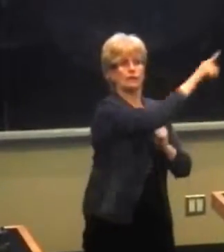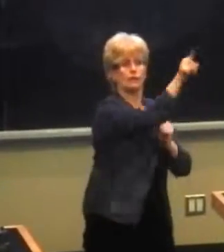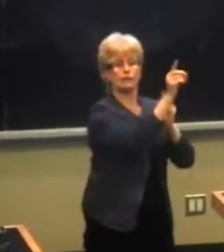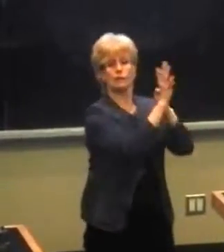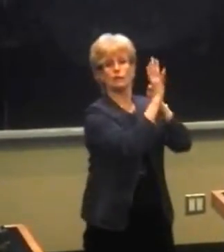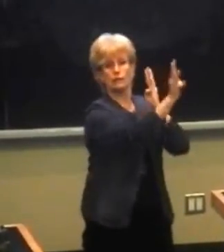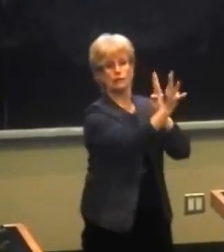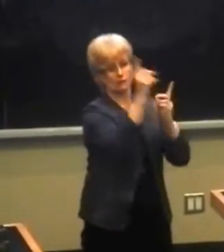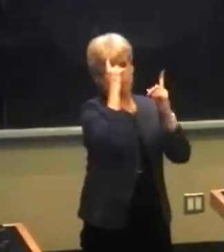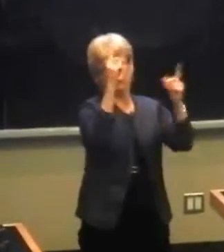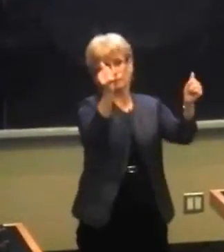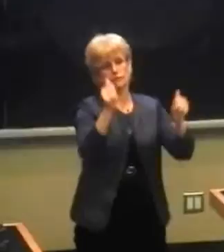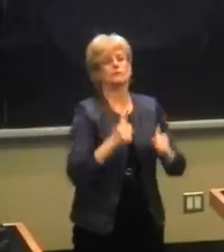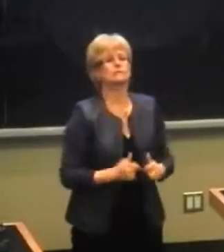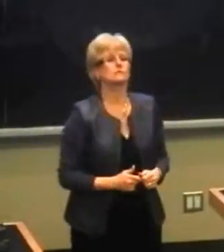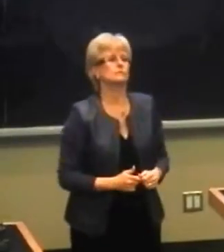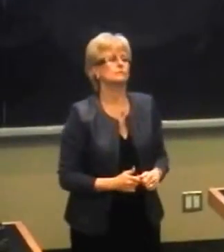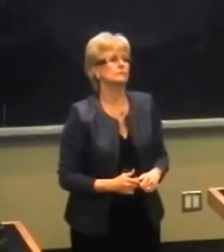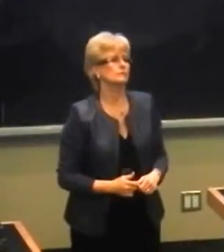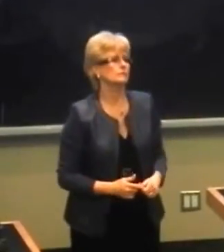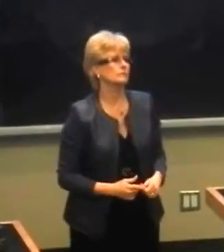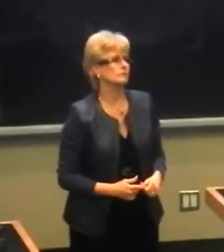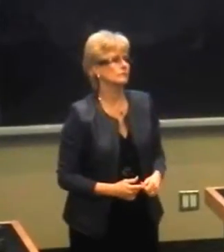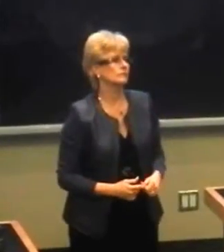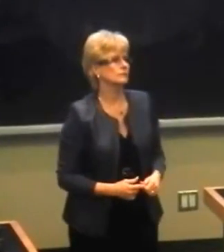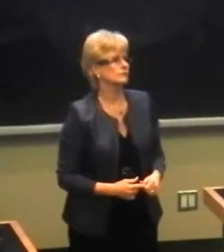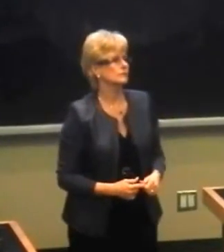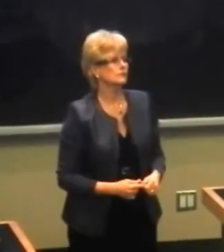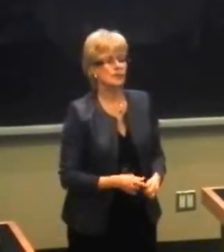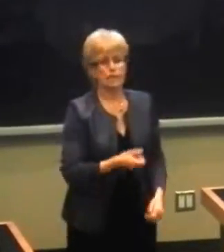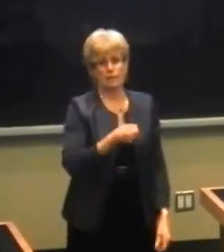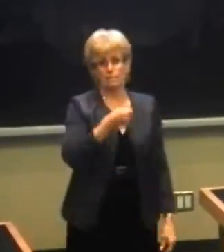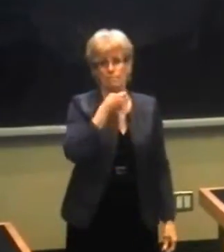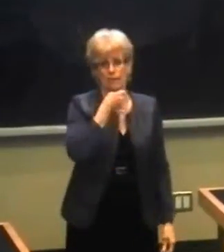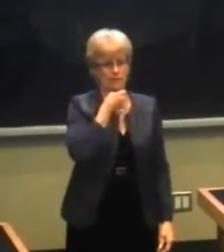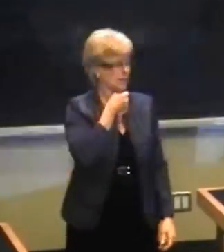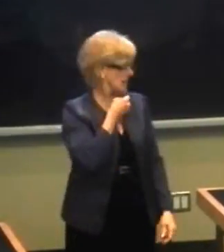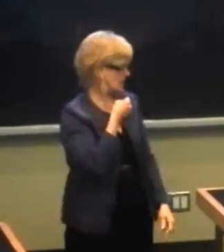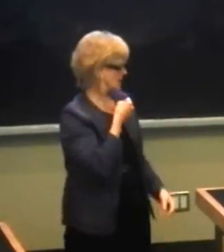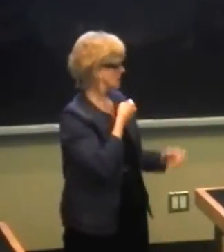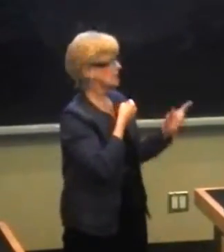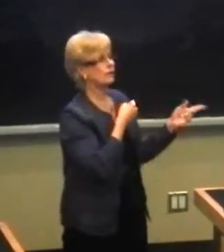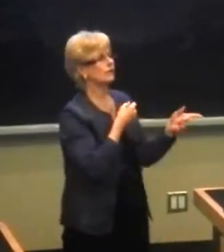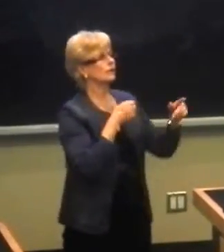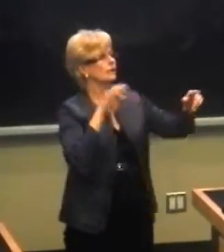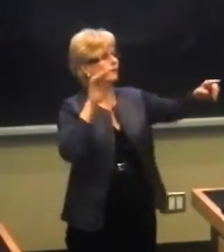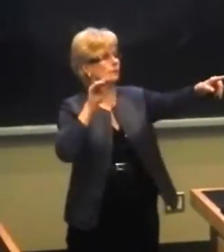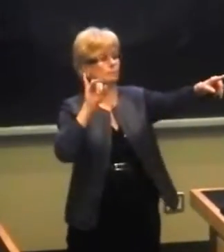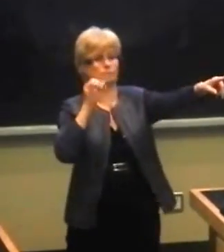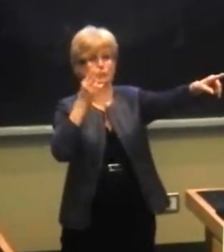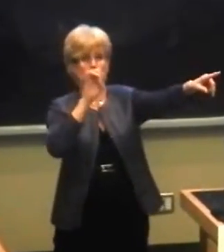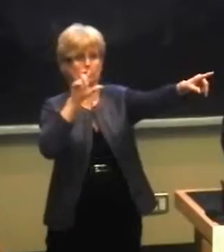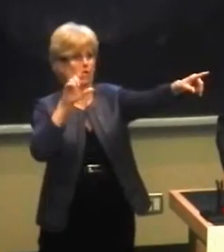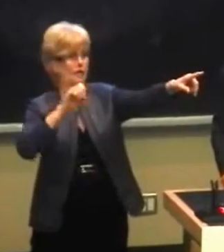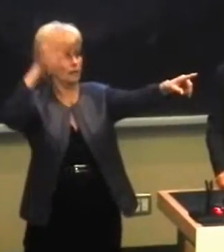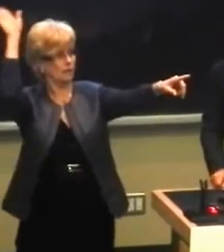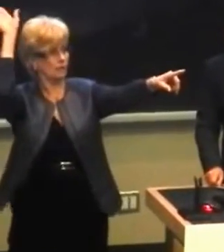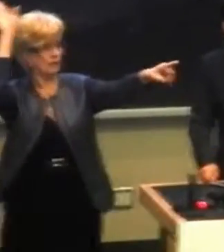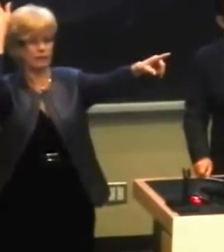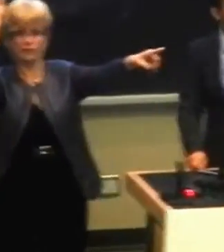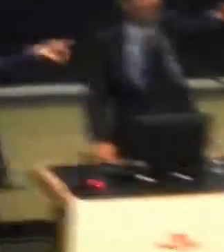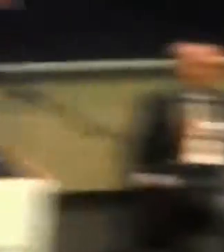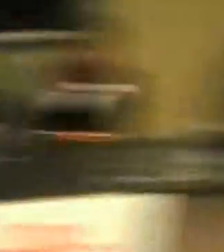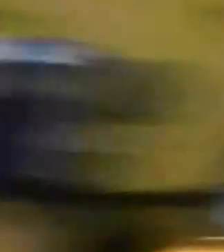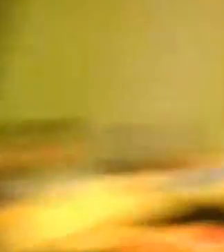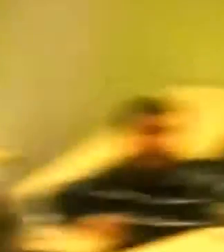didn't have enough time to make your point the first time around. I will point out the microphones here. So, Michelle here. Michelle put up her hand. She's